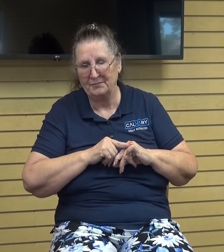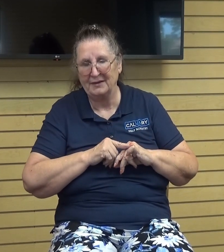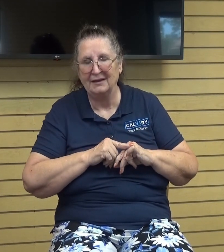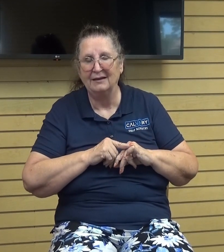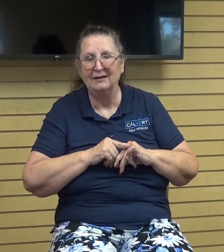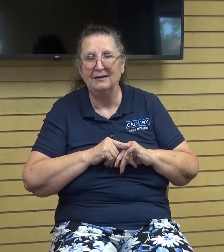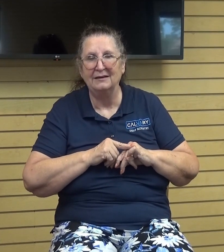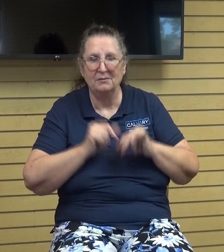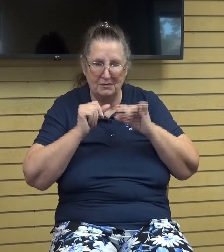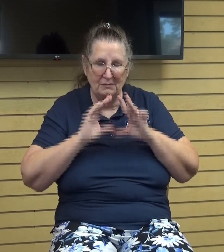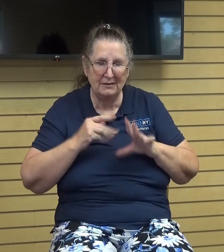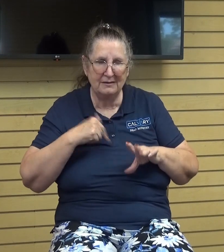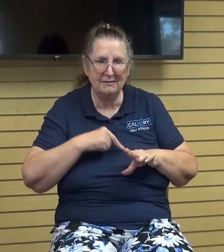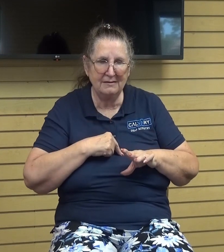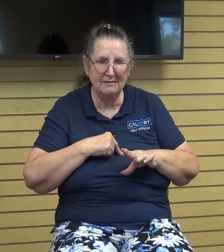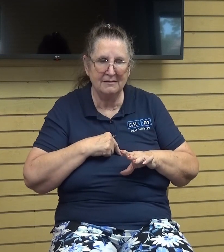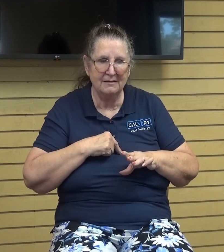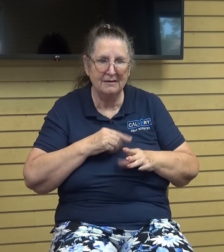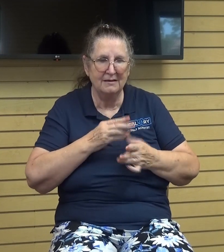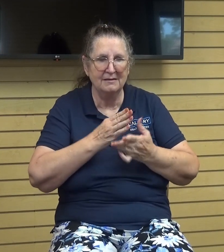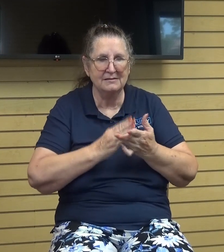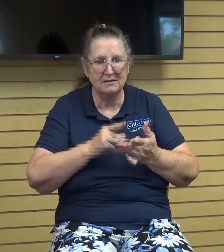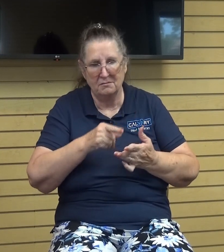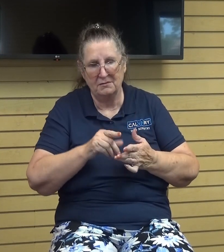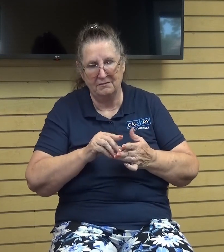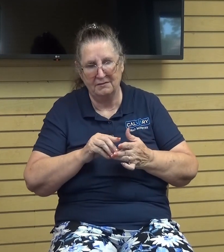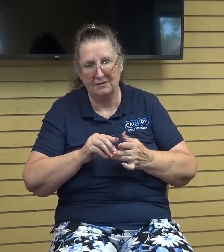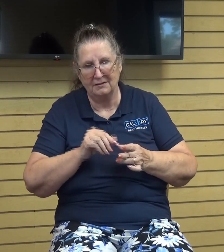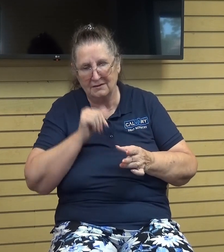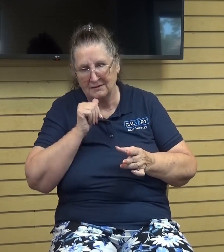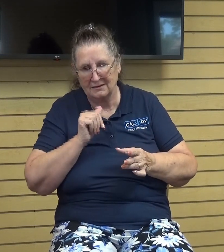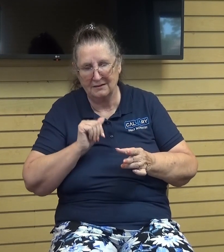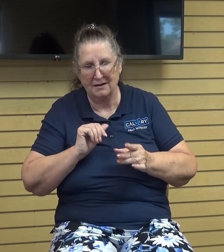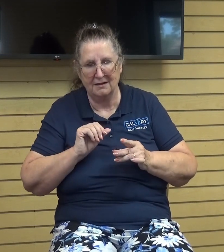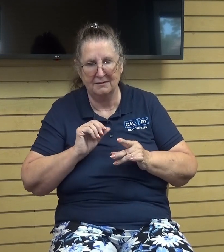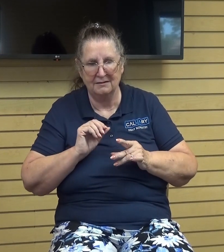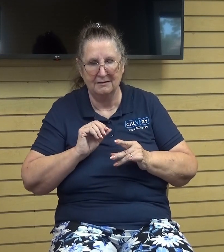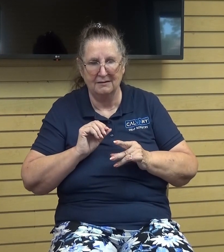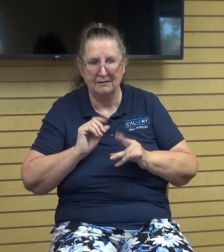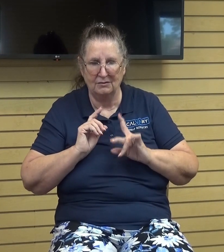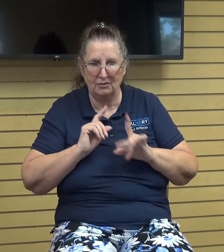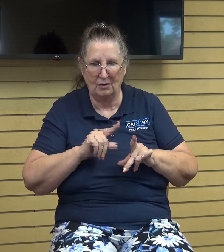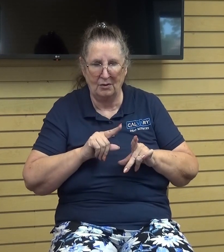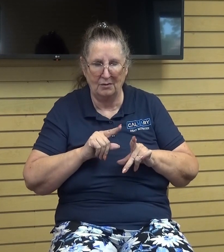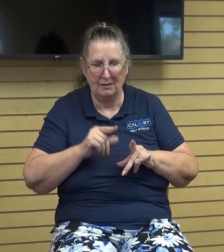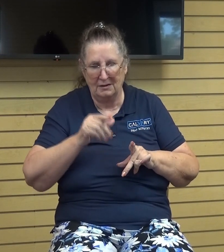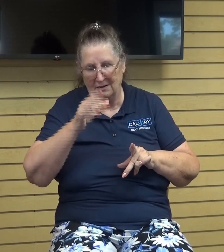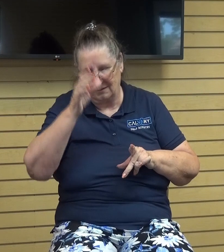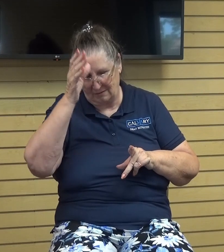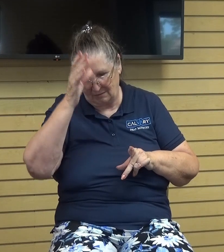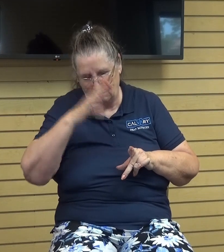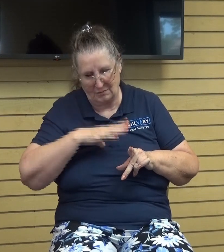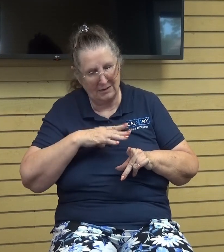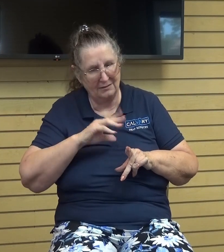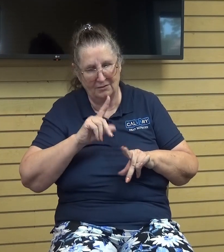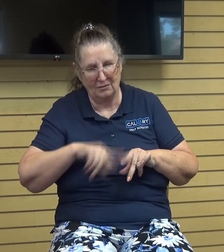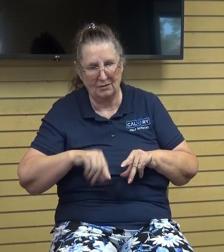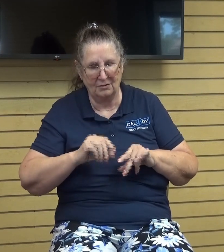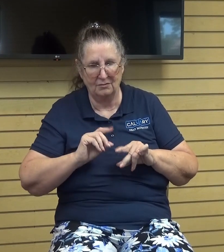some of you stayed back and i know i we had obviously the husbands or men couldn't go and but i know there was men and husbands lifting